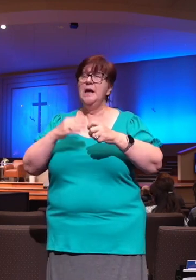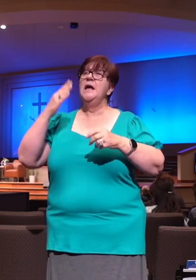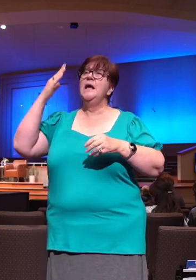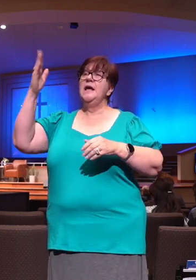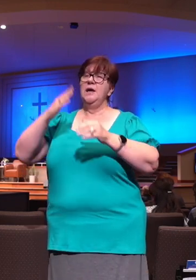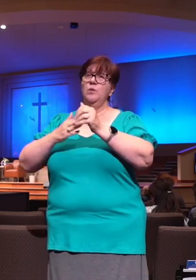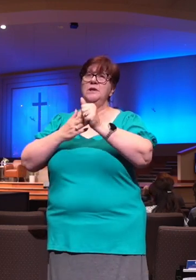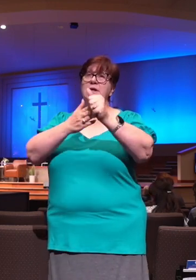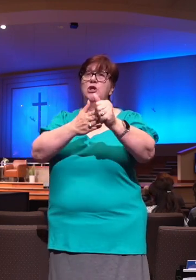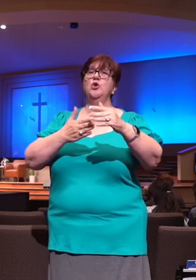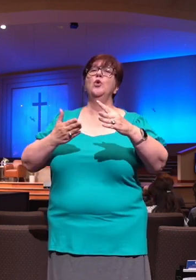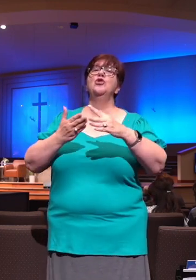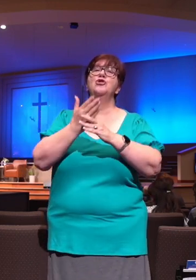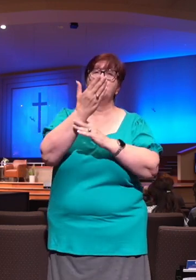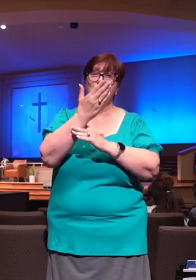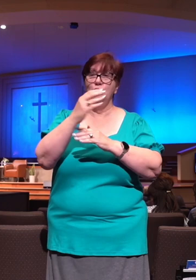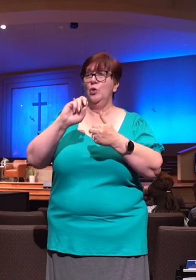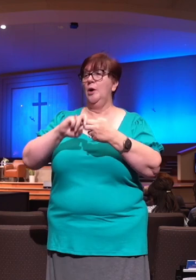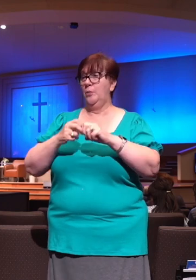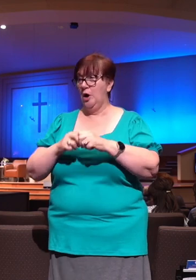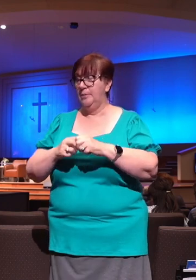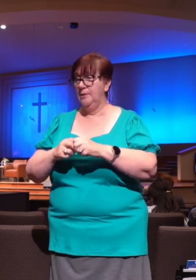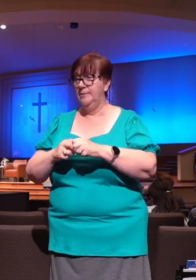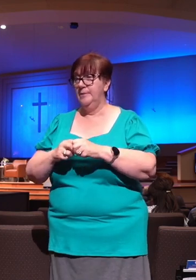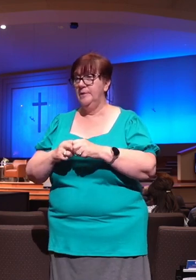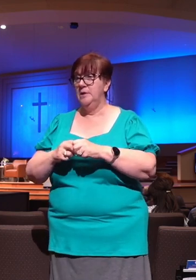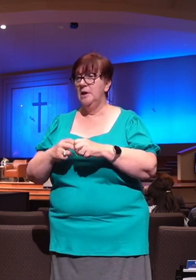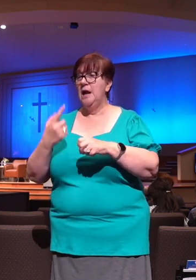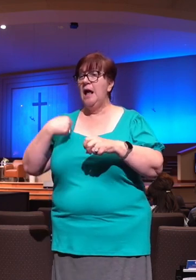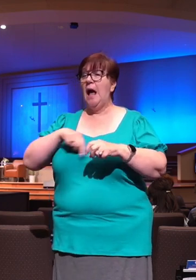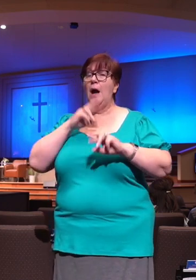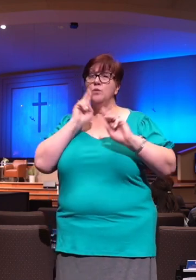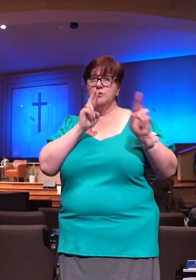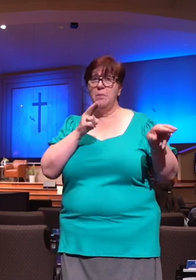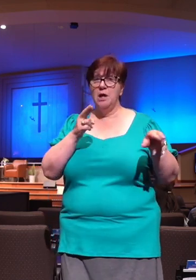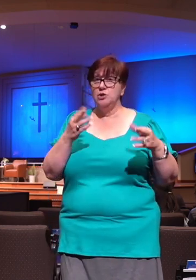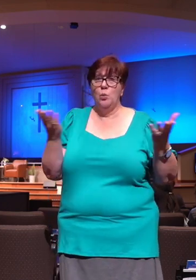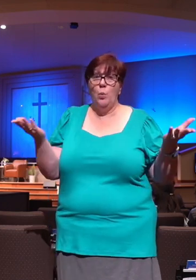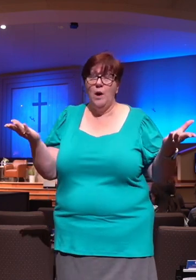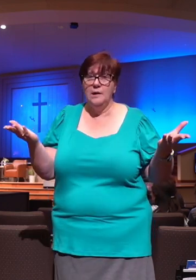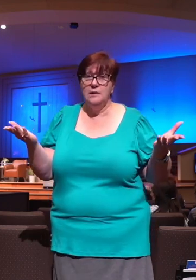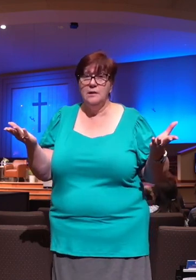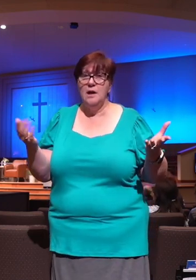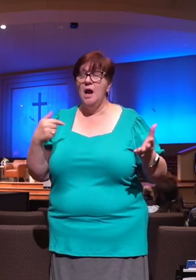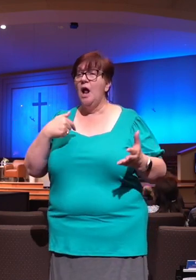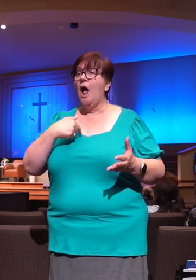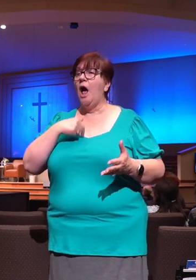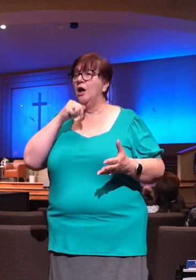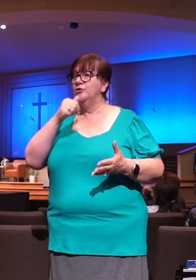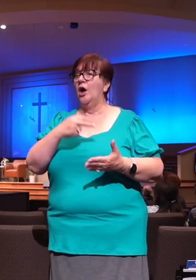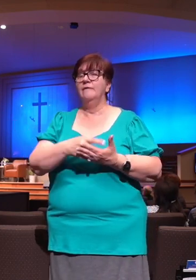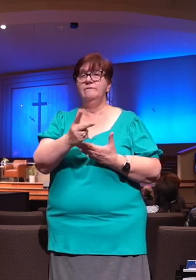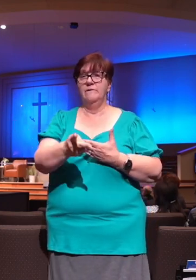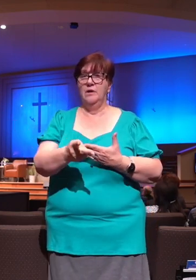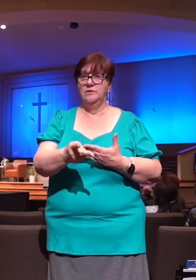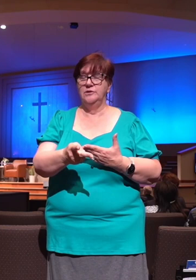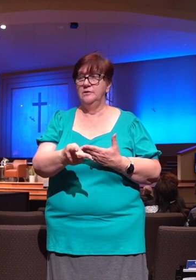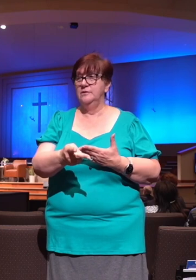always watching. And our response is, I will not falter. I'm weak. I can't go forward. But if he